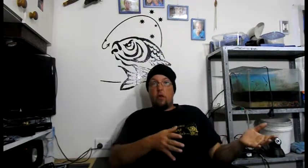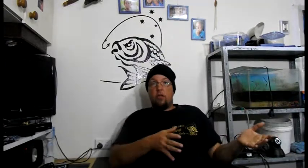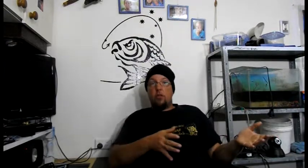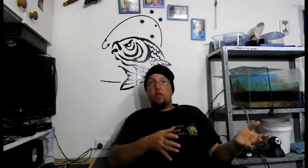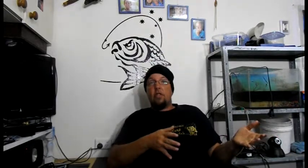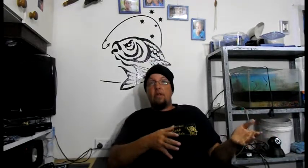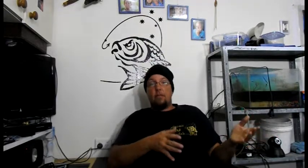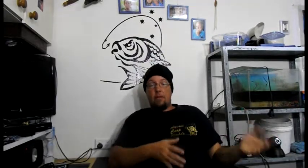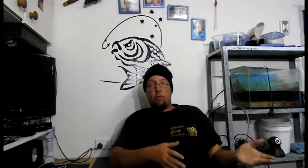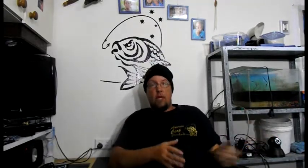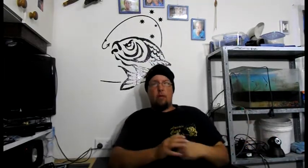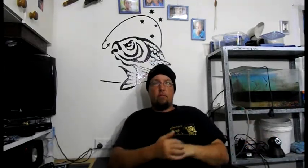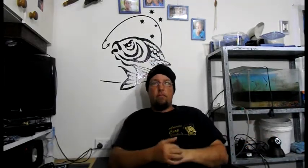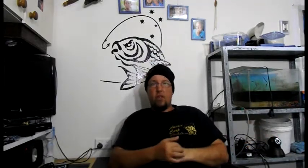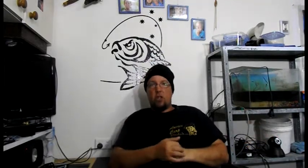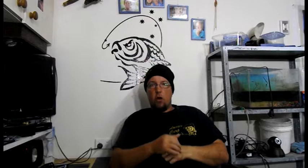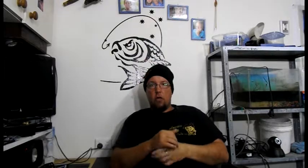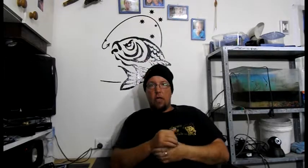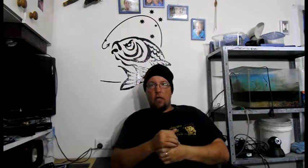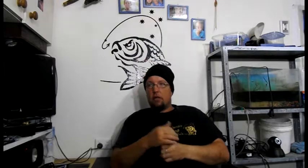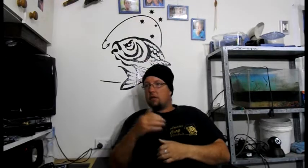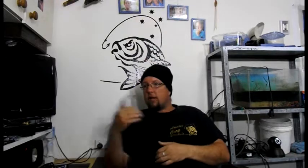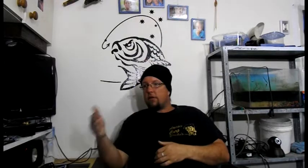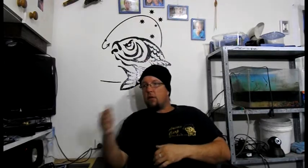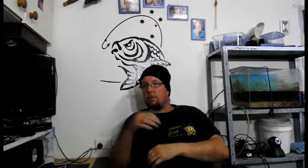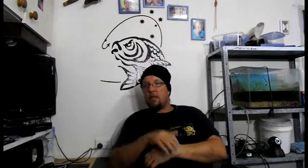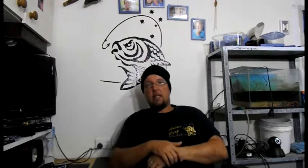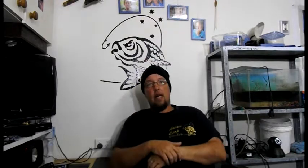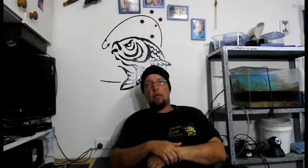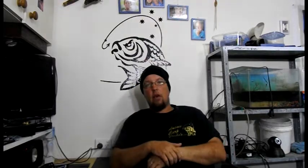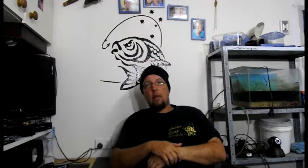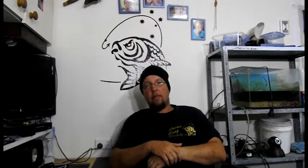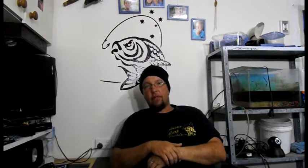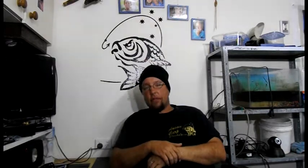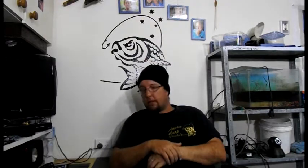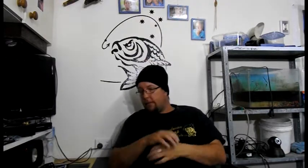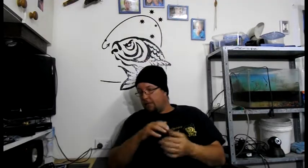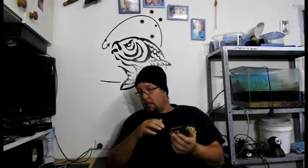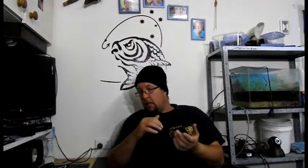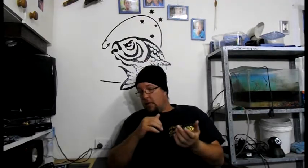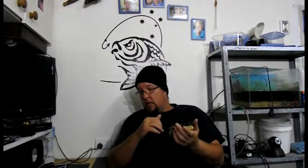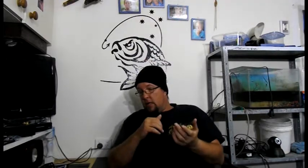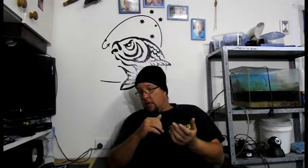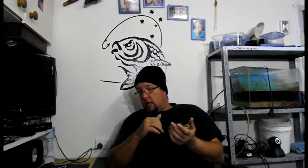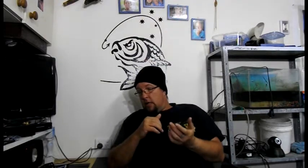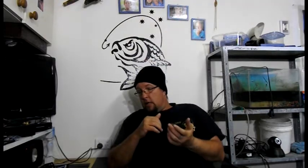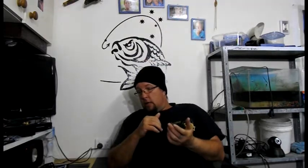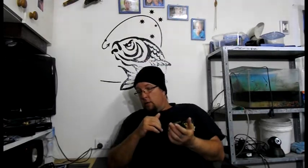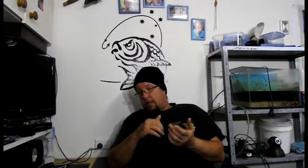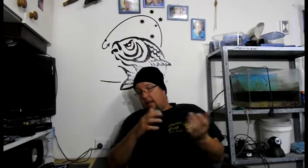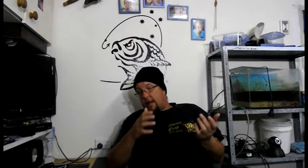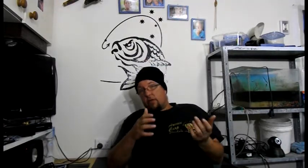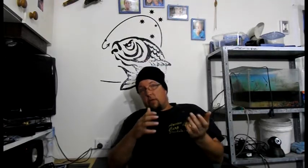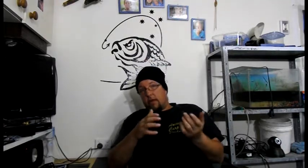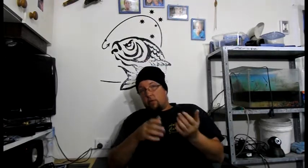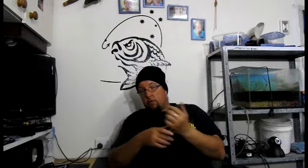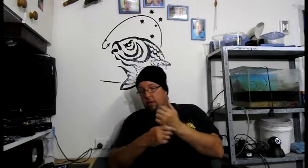opportunity for people to go and fish locally. And just have a quick bit of down time after work. Without having to travel large